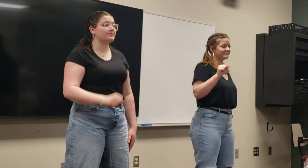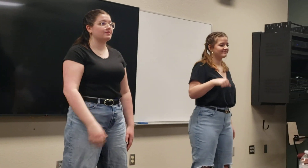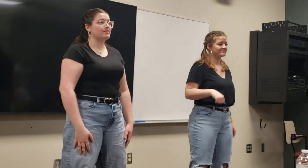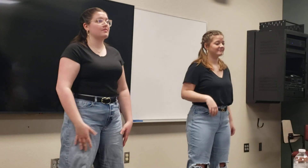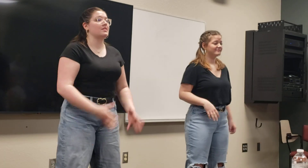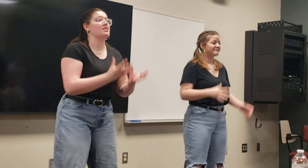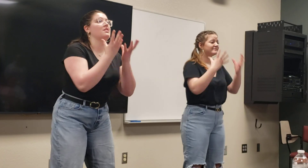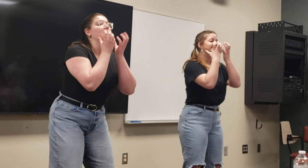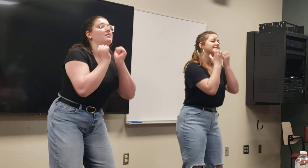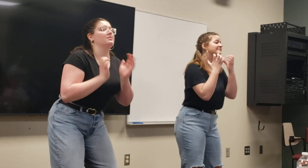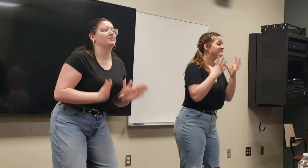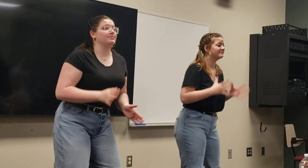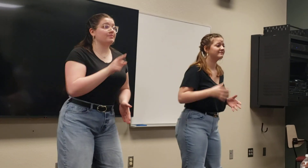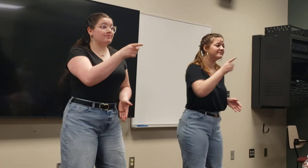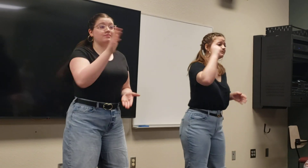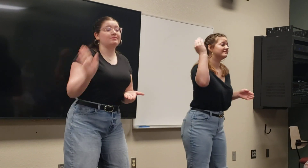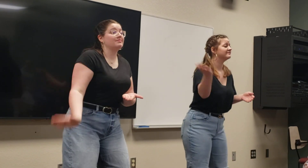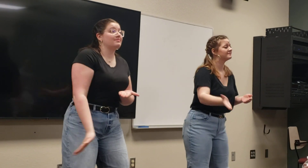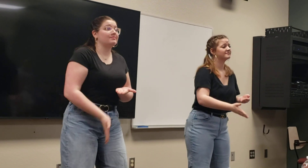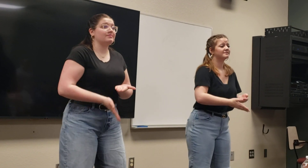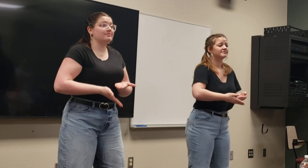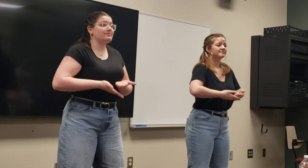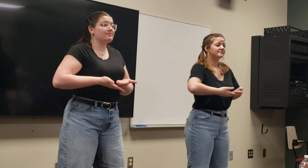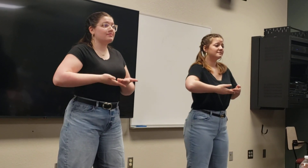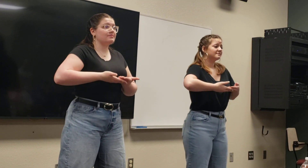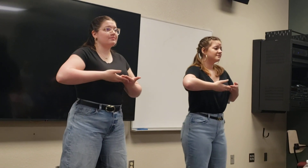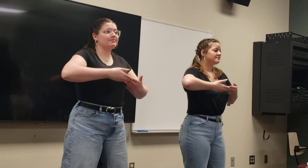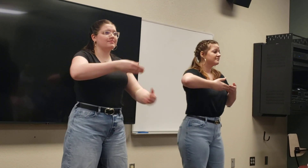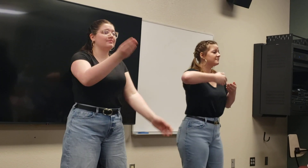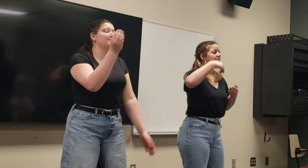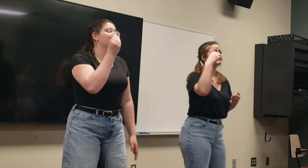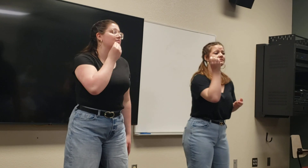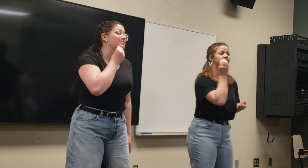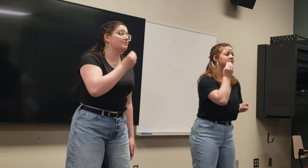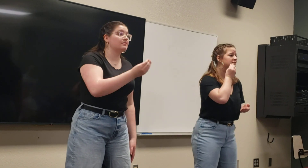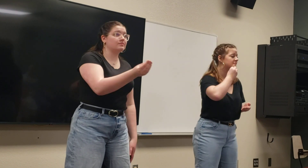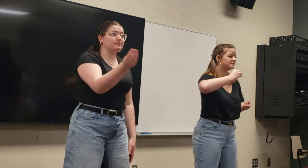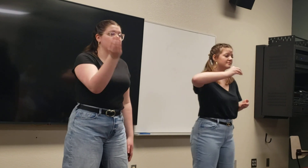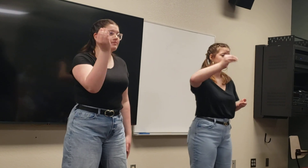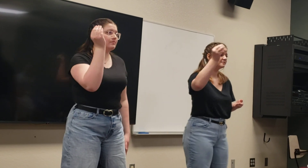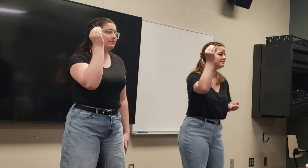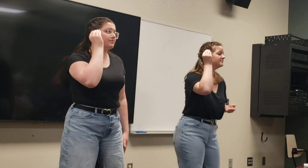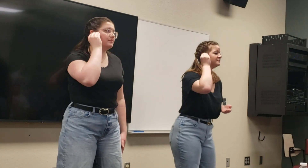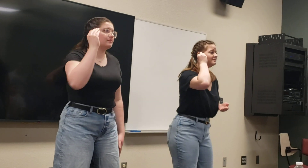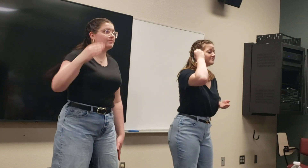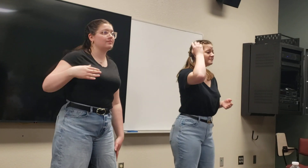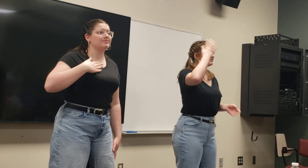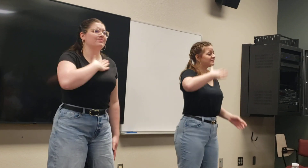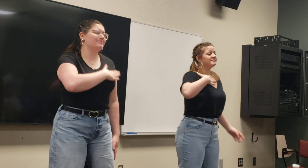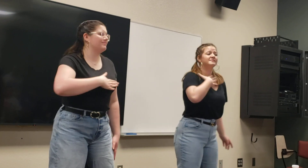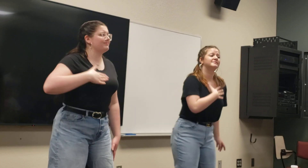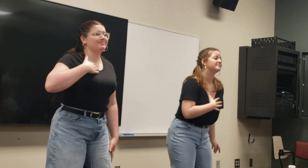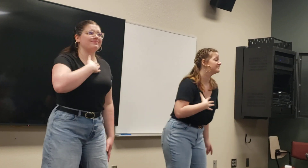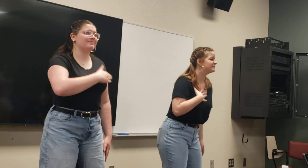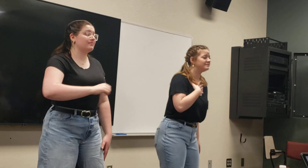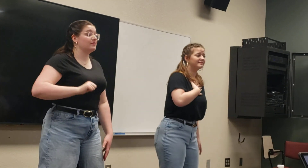And oh, as